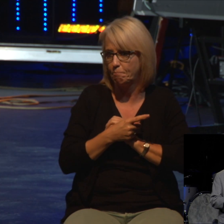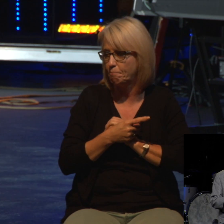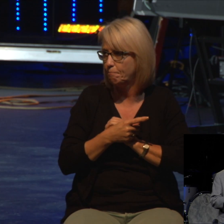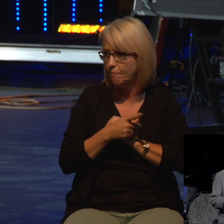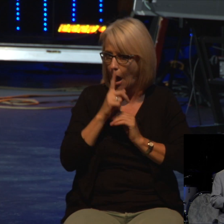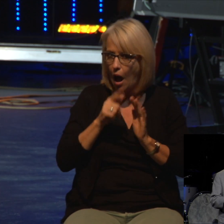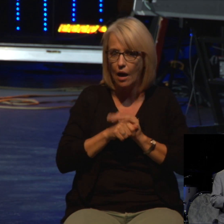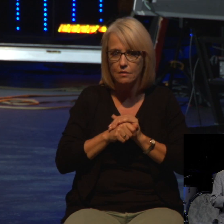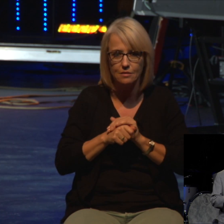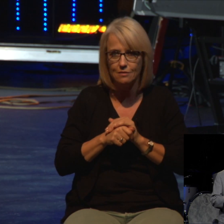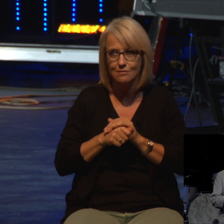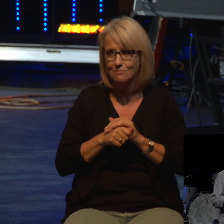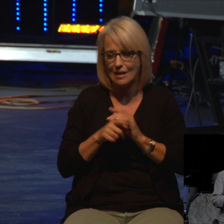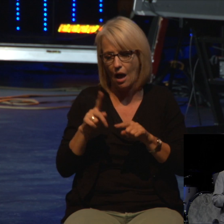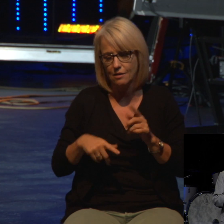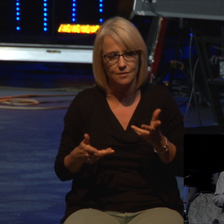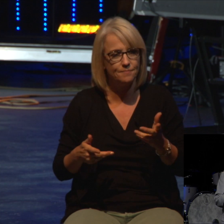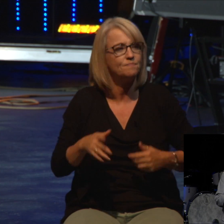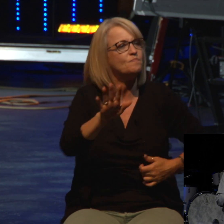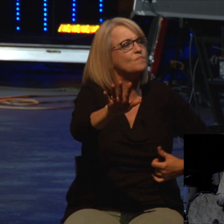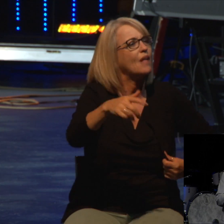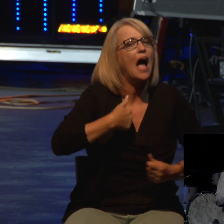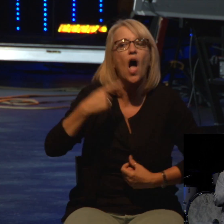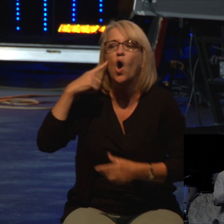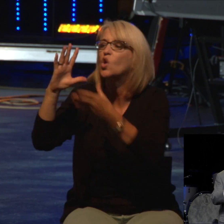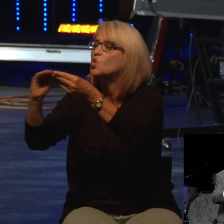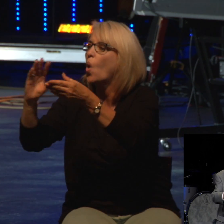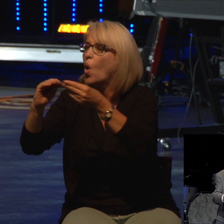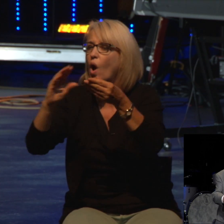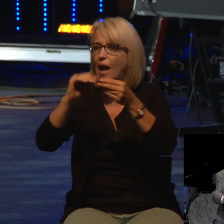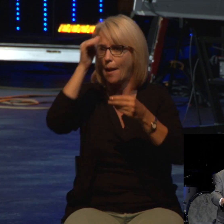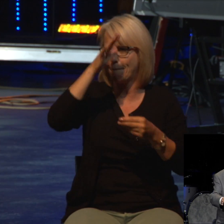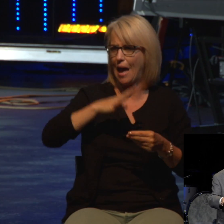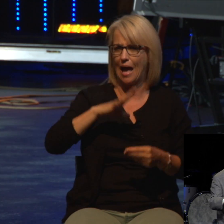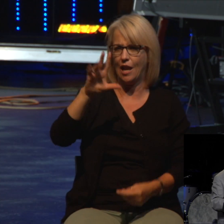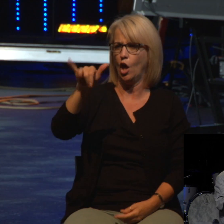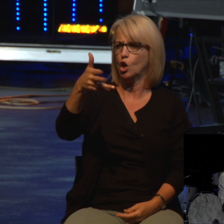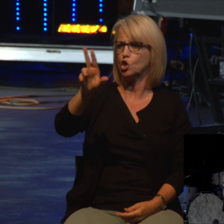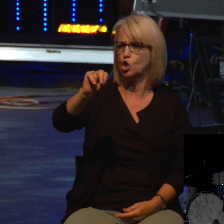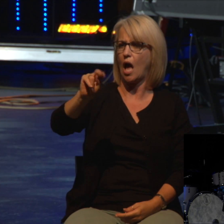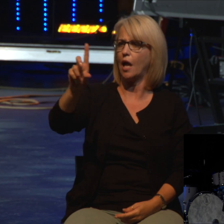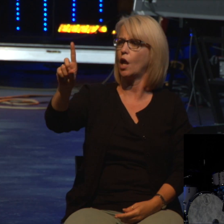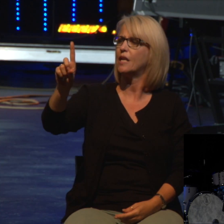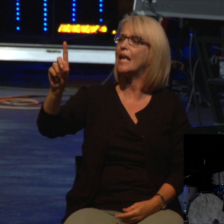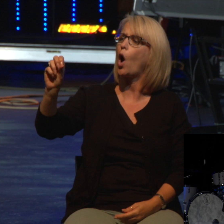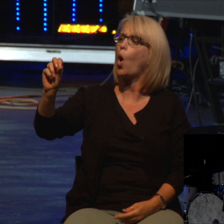I remember reading a story about a man named John Doan, D-O-N-N-E, but they pronounced it Doan.